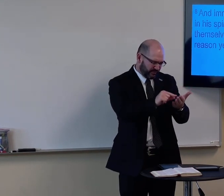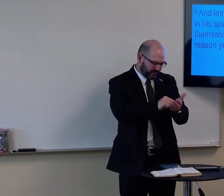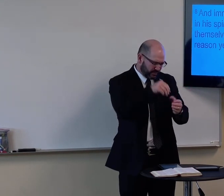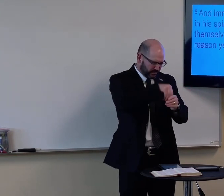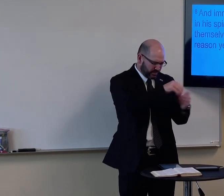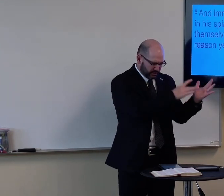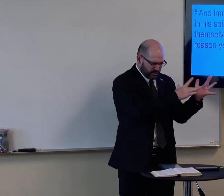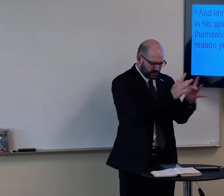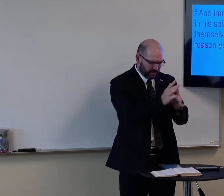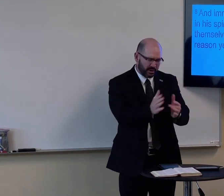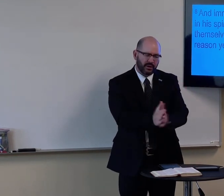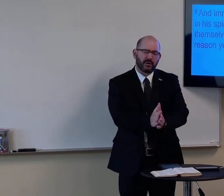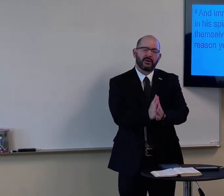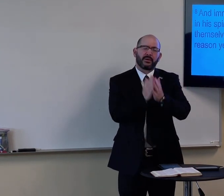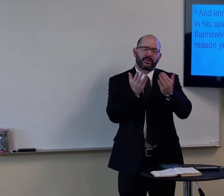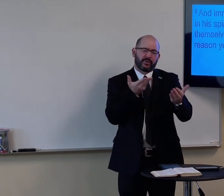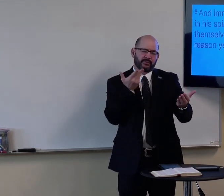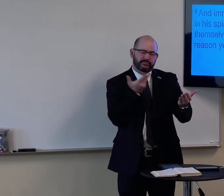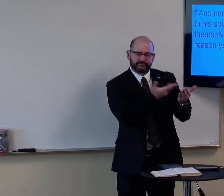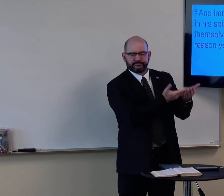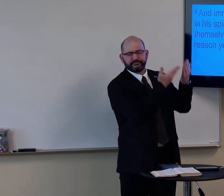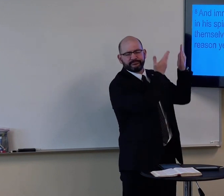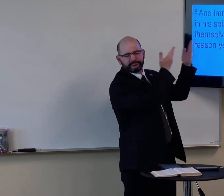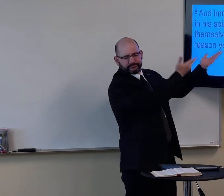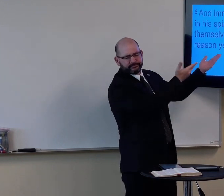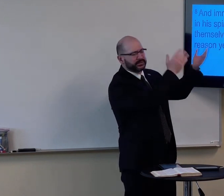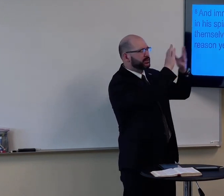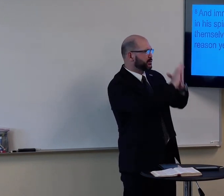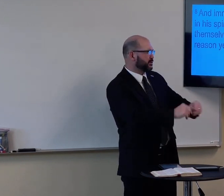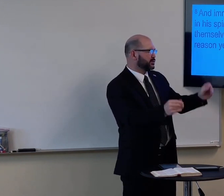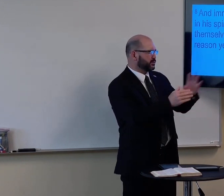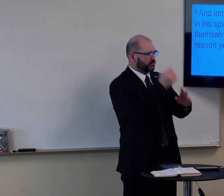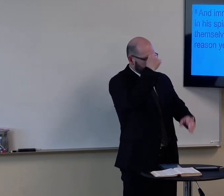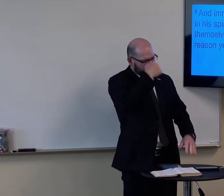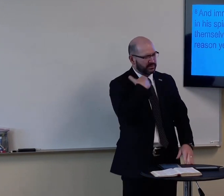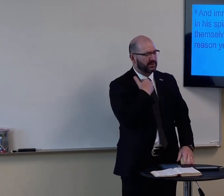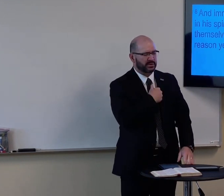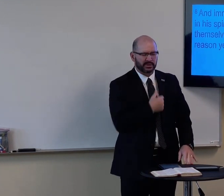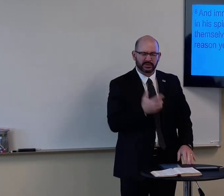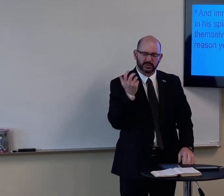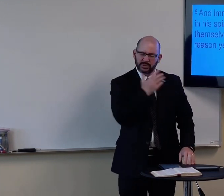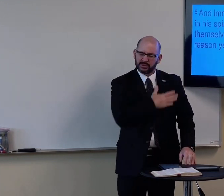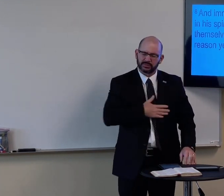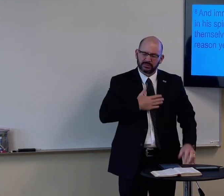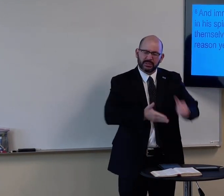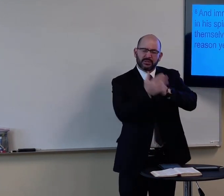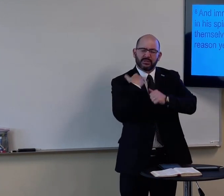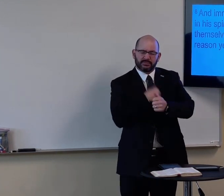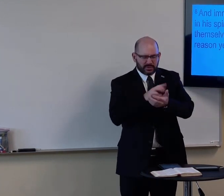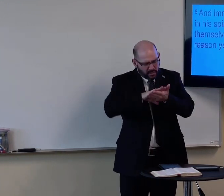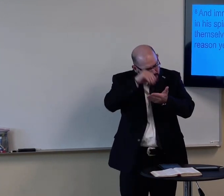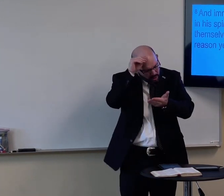And you've written down these words for us and this story for us to learn from.